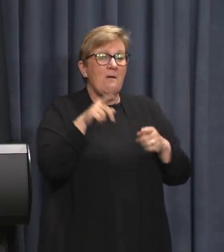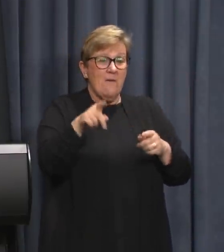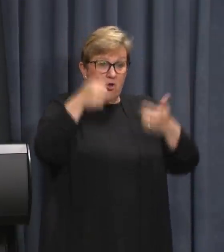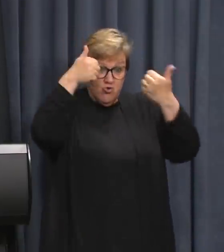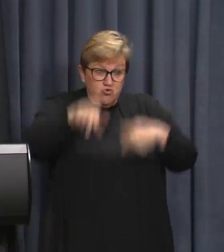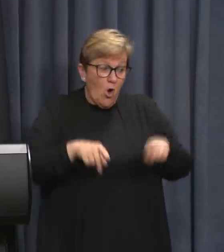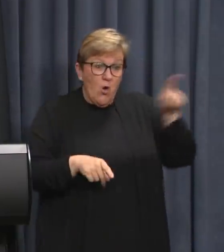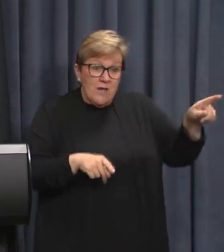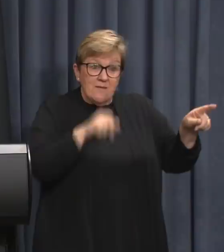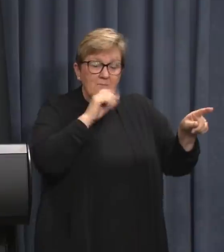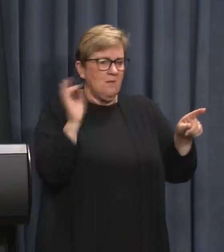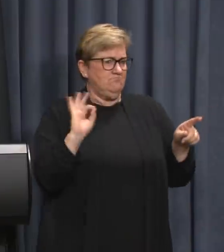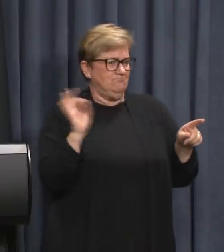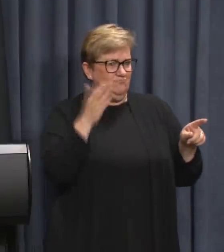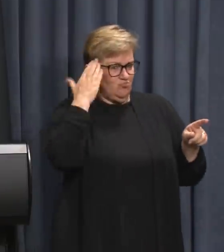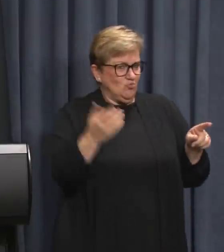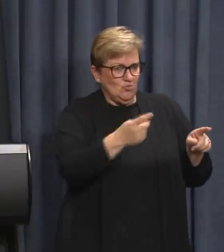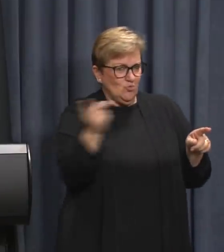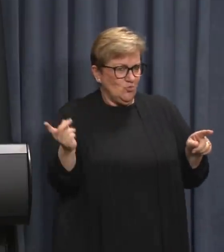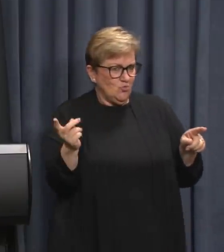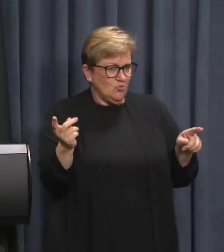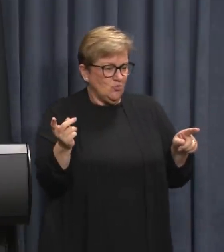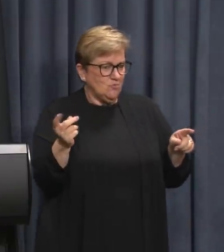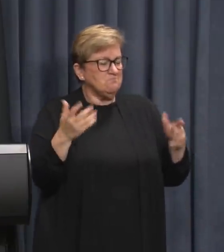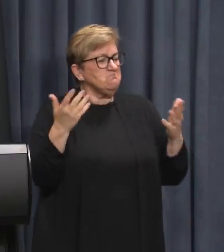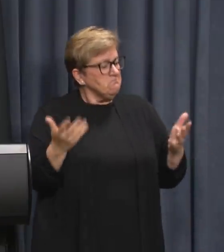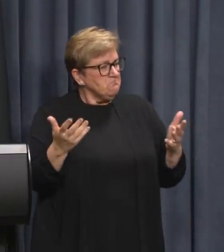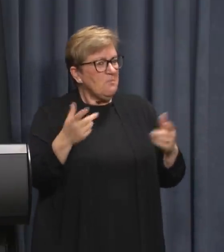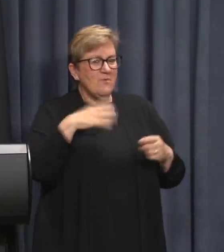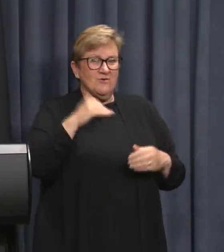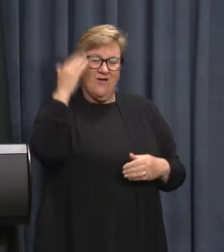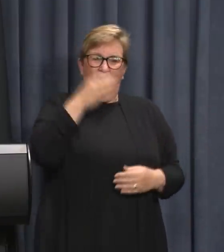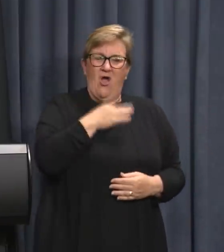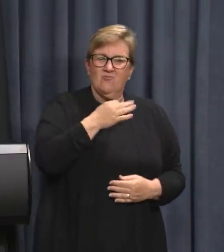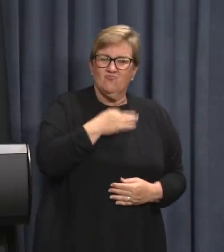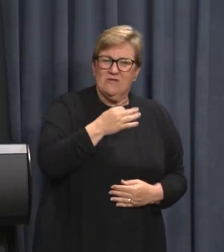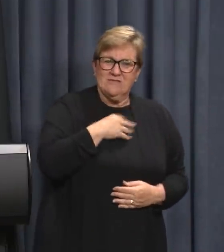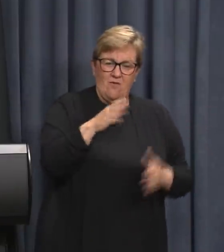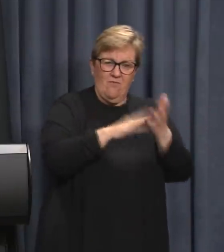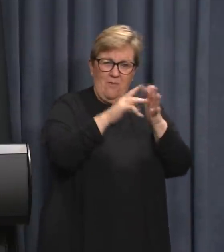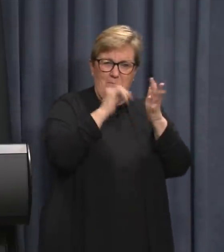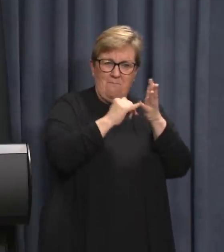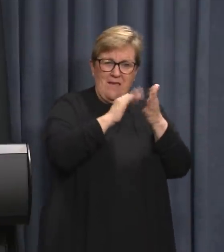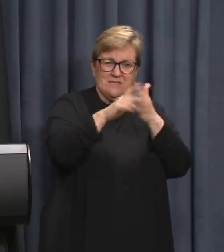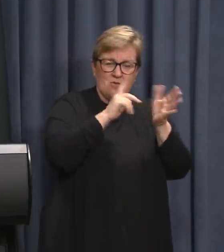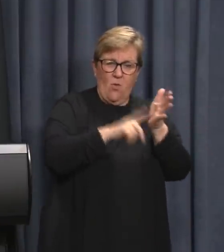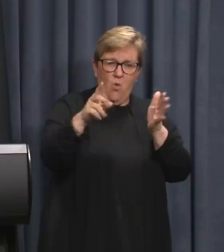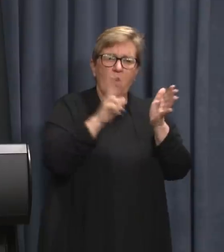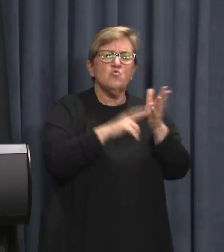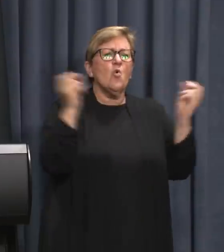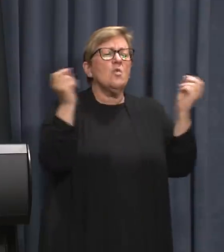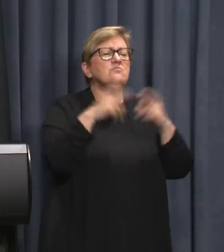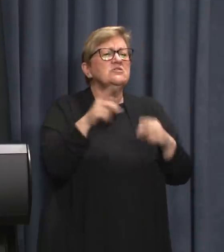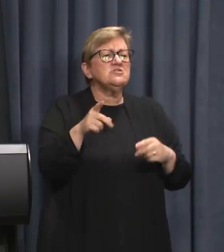1133. As a result of the high-risk nature of the Mess Hall event in Northbridge